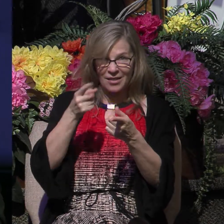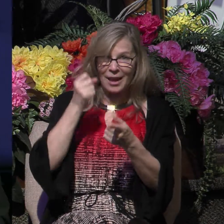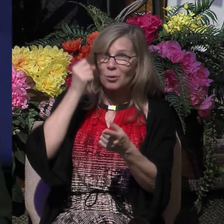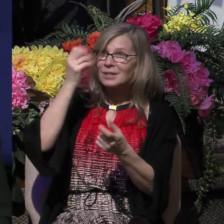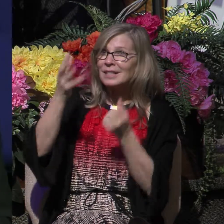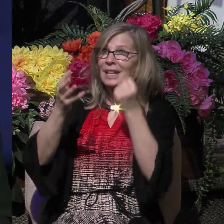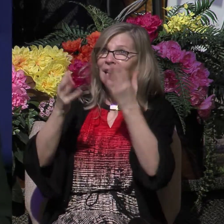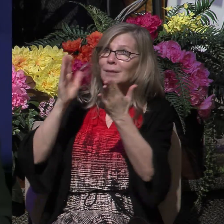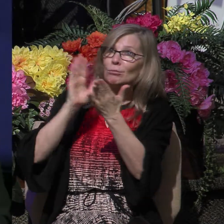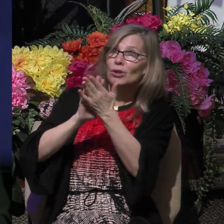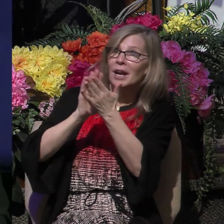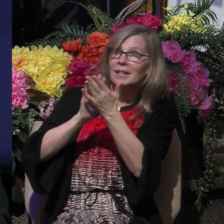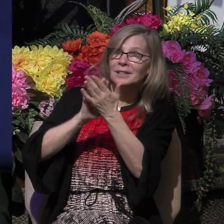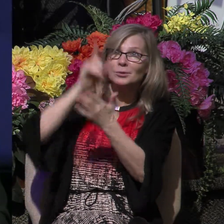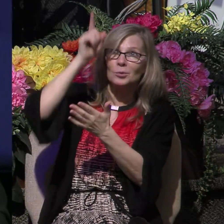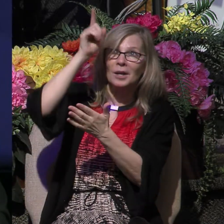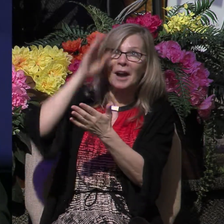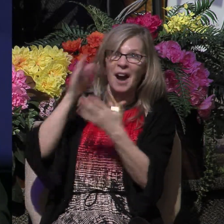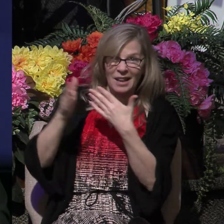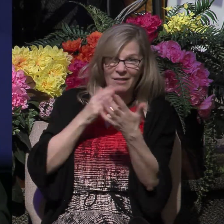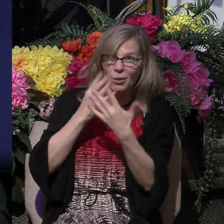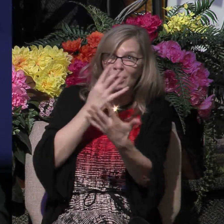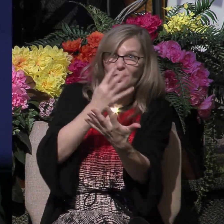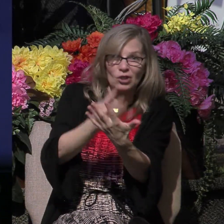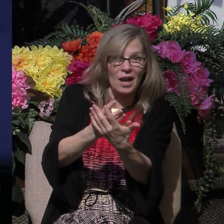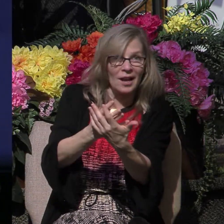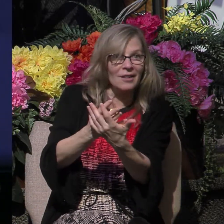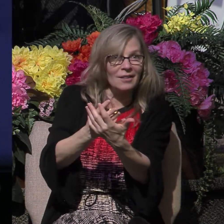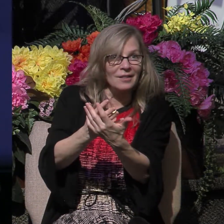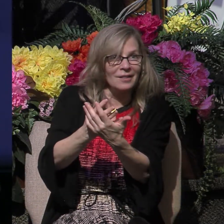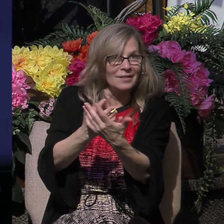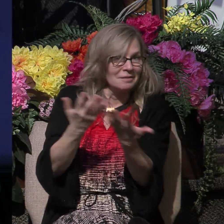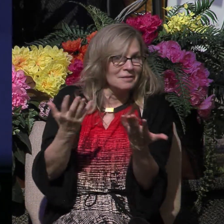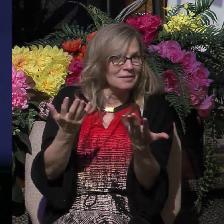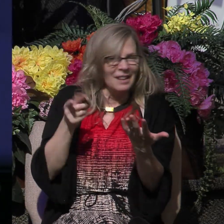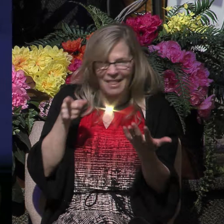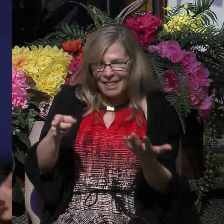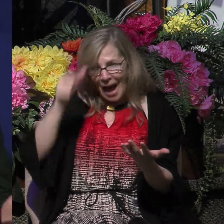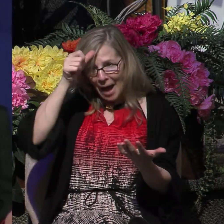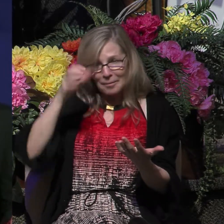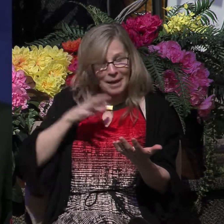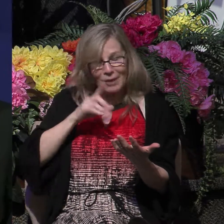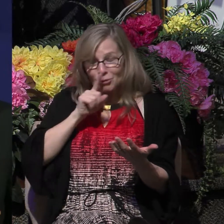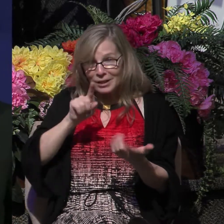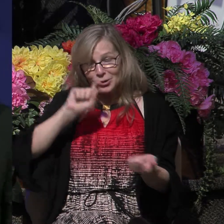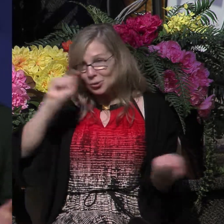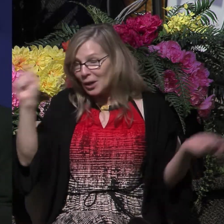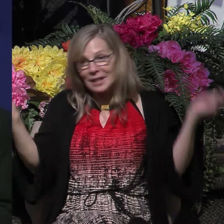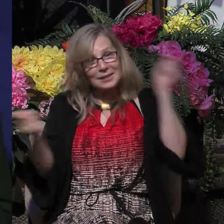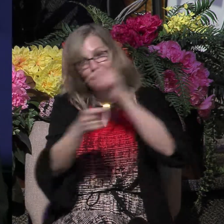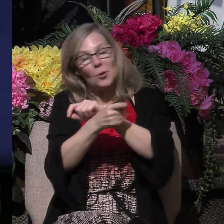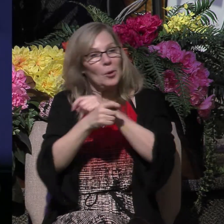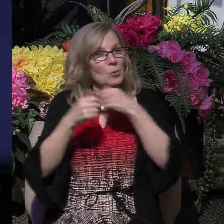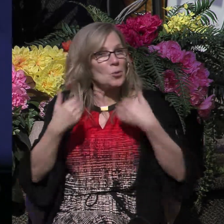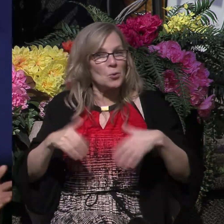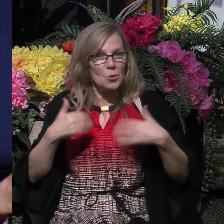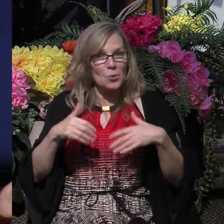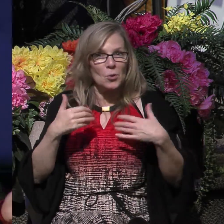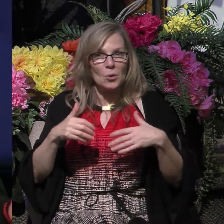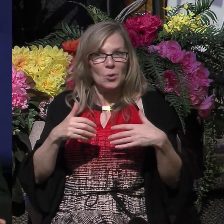jail. Folks, this man was really transformed by the grace of God. And this was only the beginning. He's just a few hours, or at this point, probably